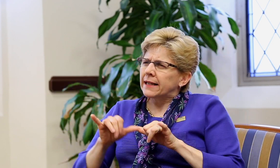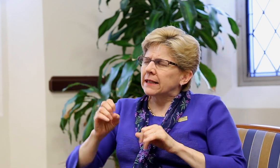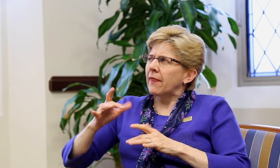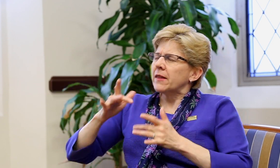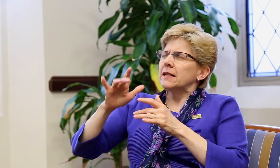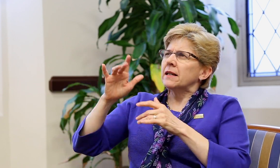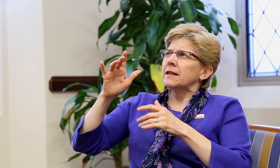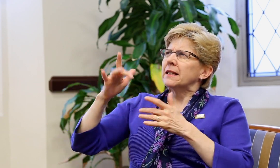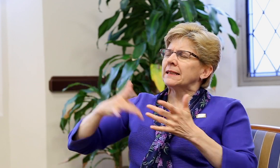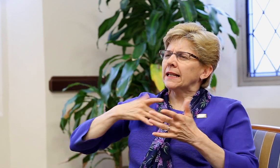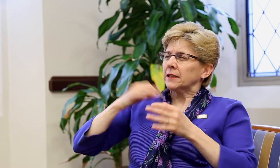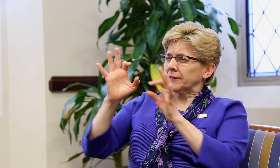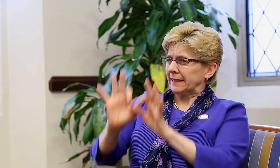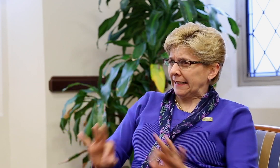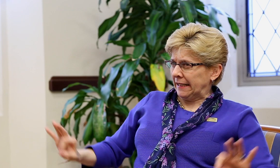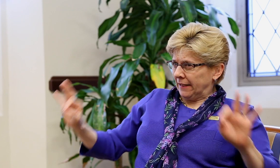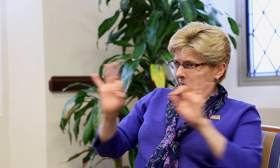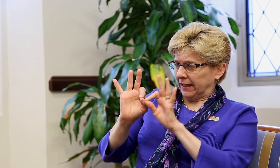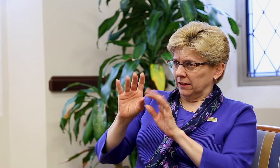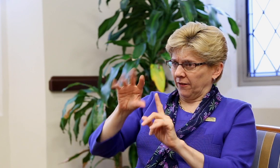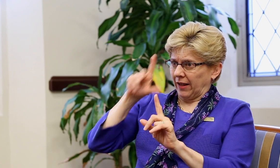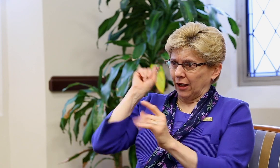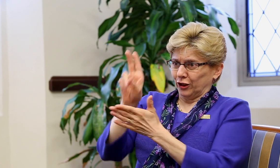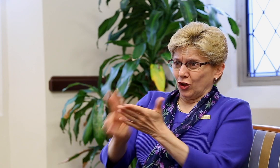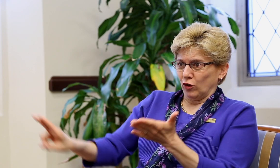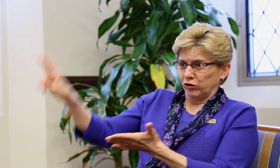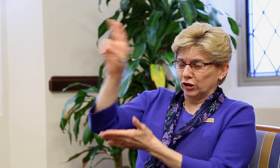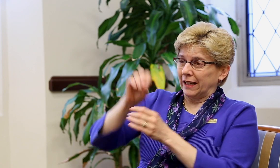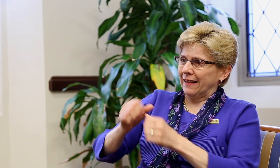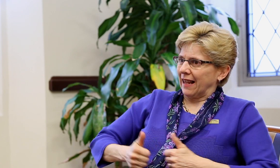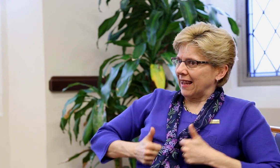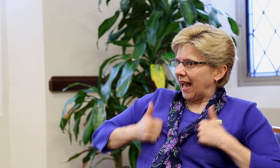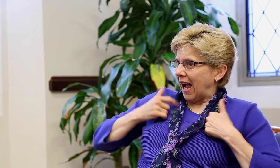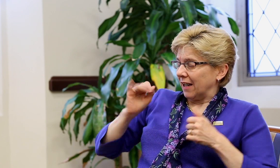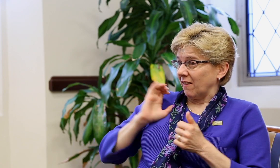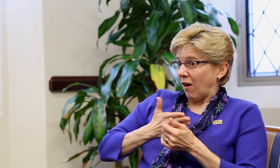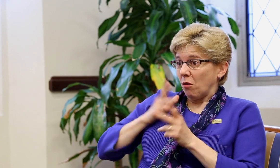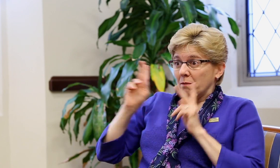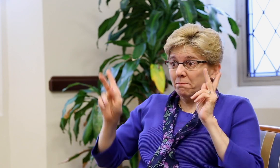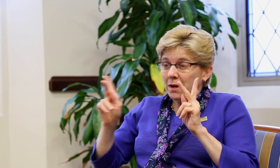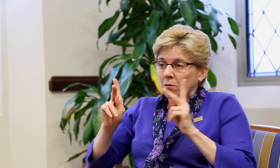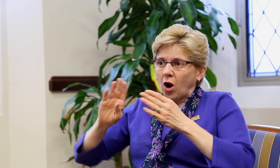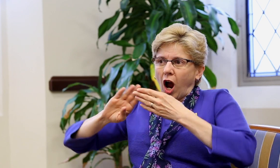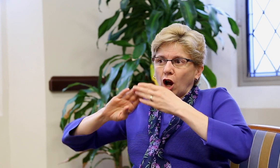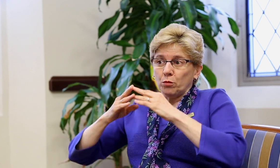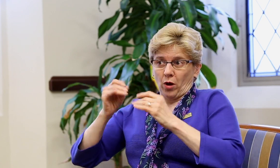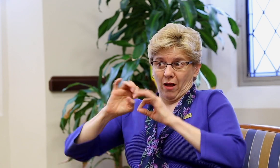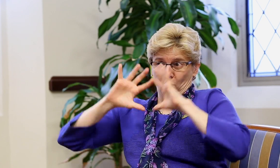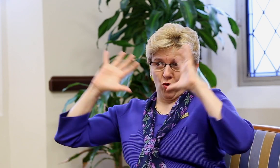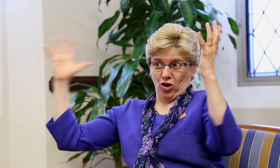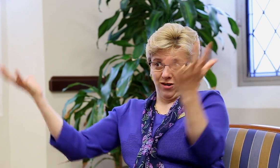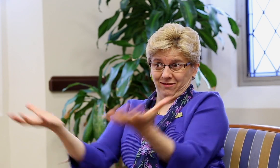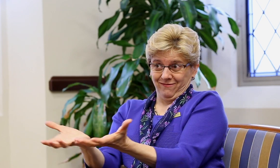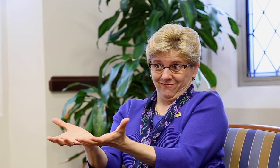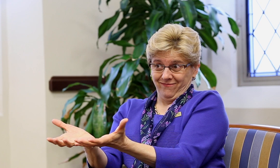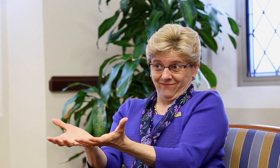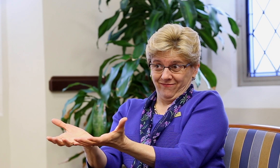this place and the sense of significance of this university, Gallaudet University, and the lives of the people who live here and form this